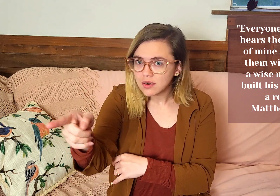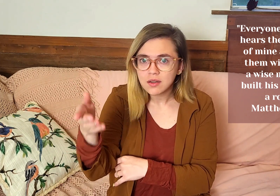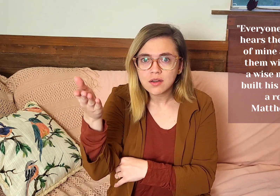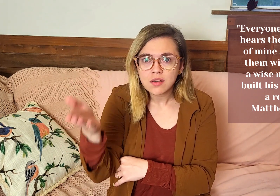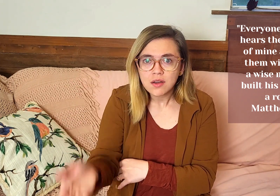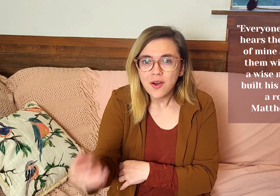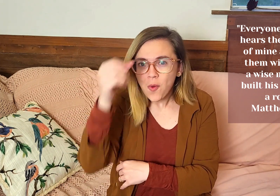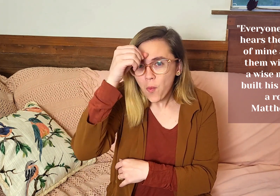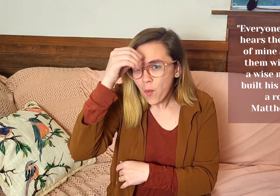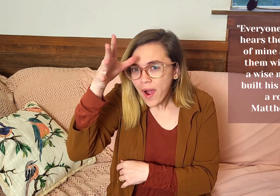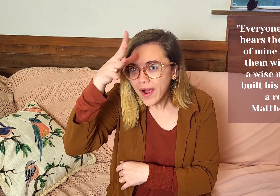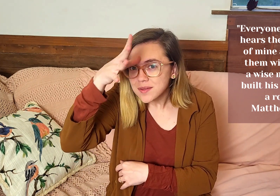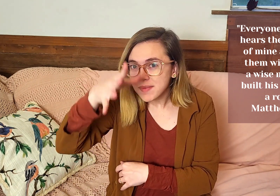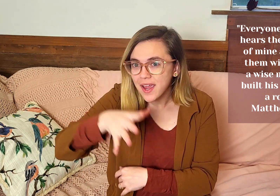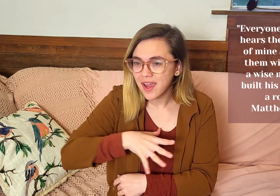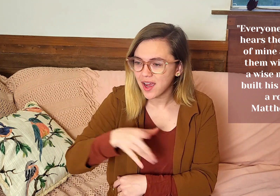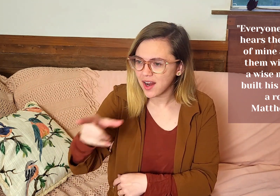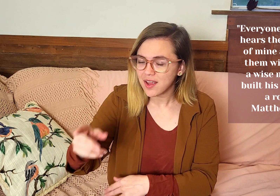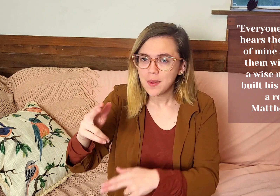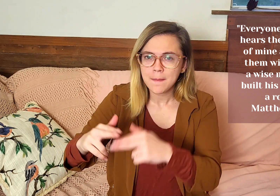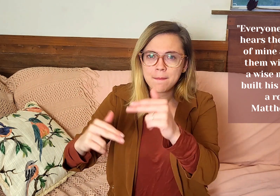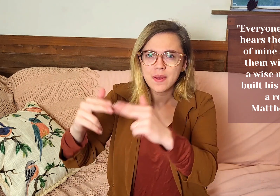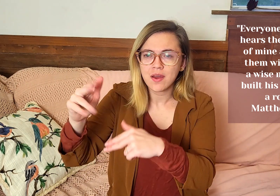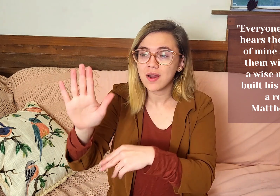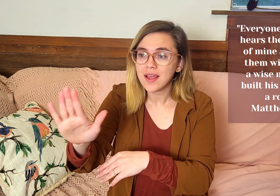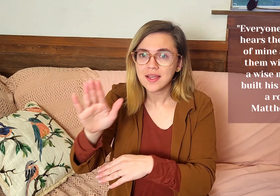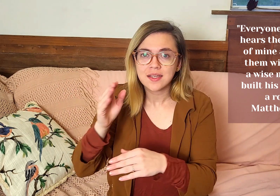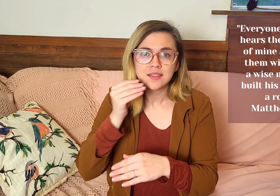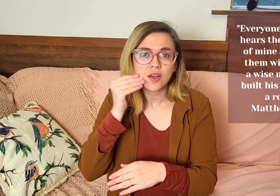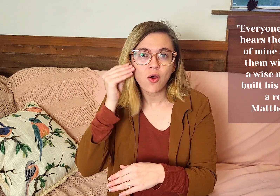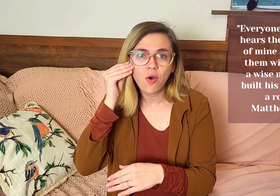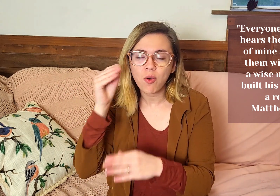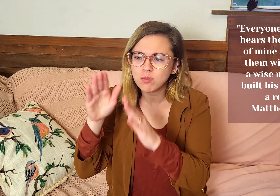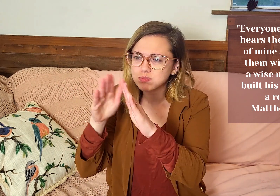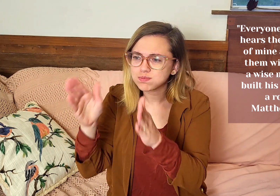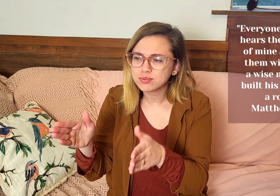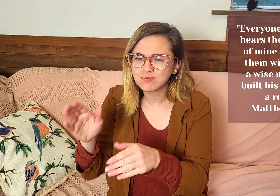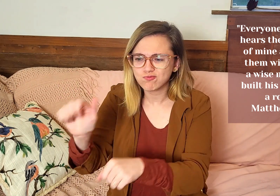who built his house on a rock.